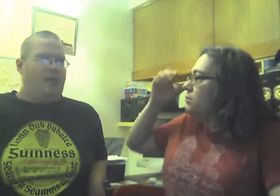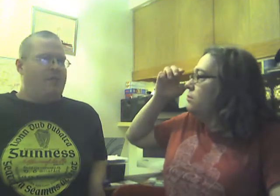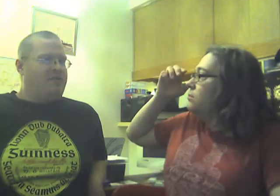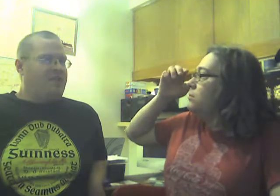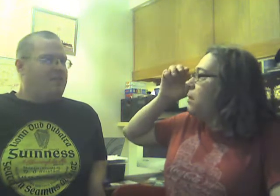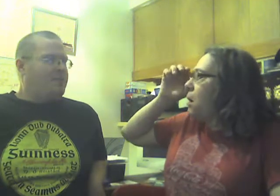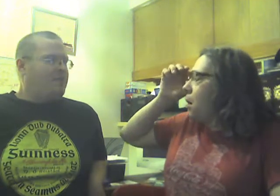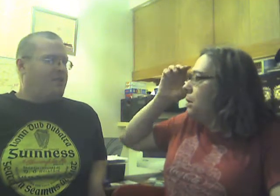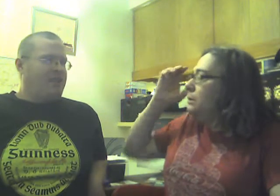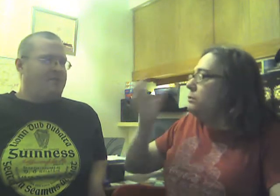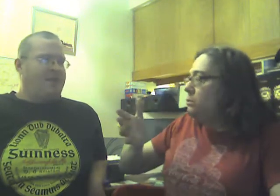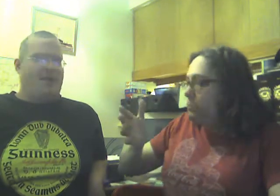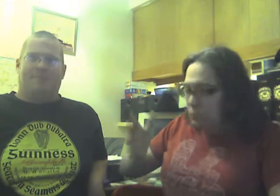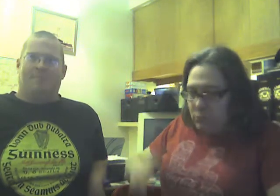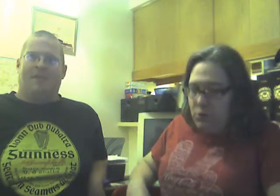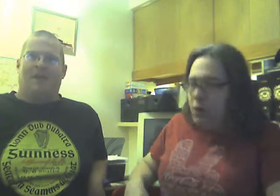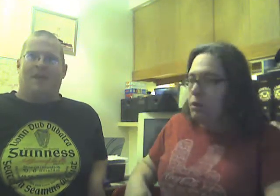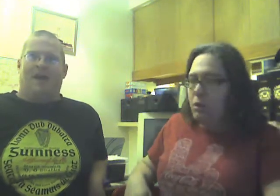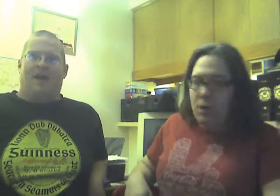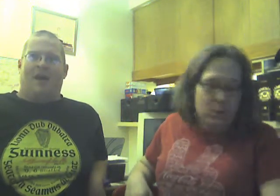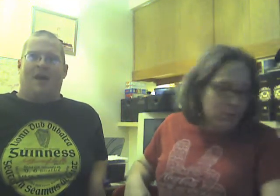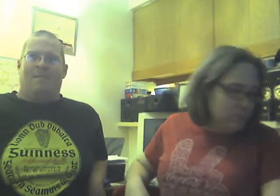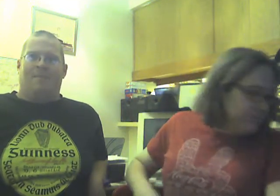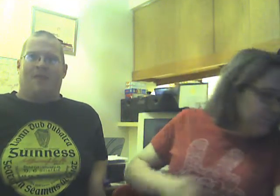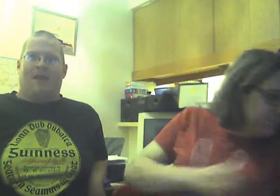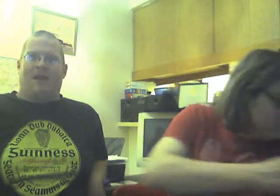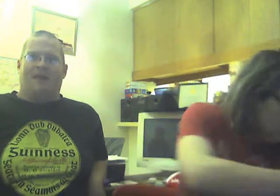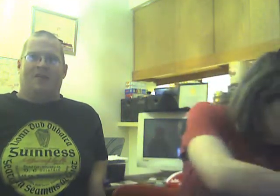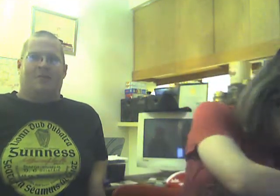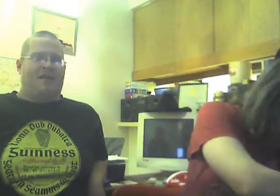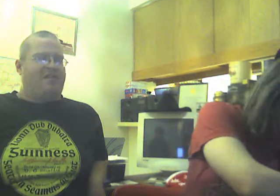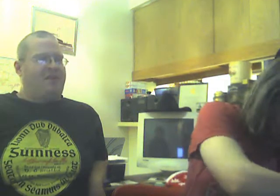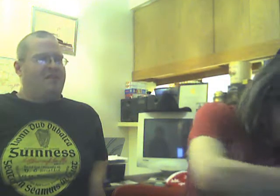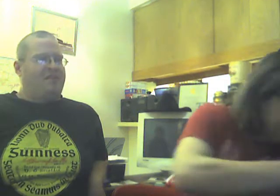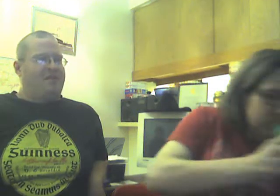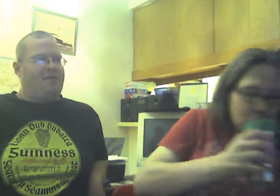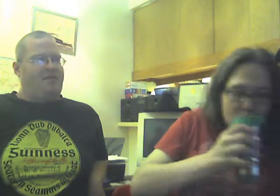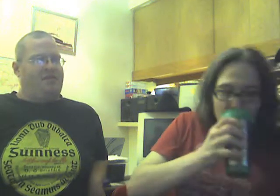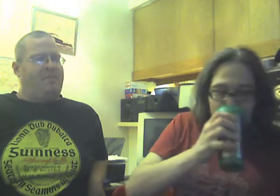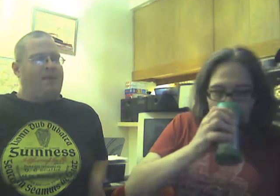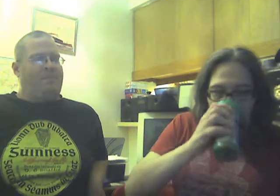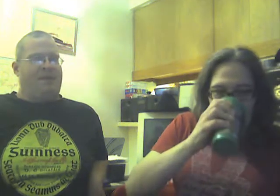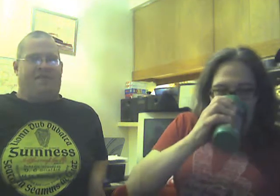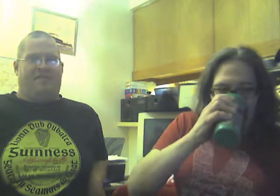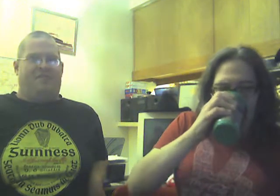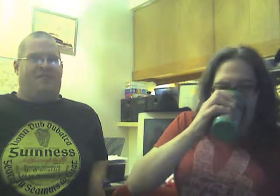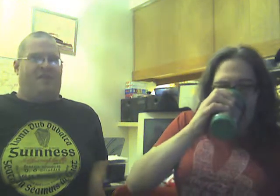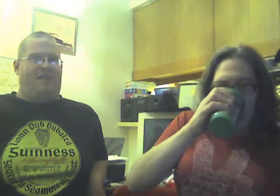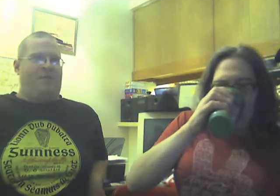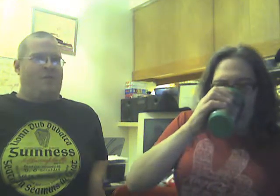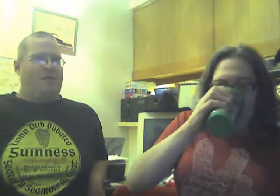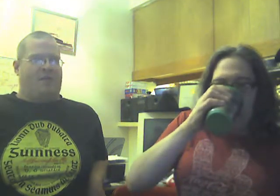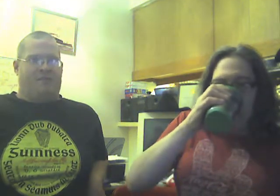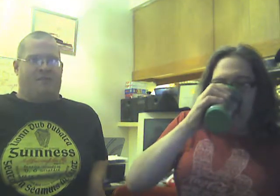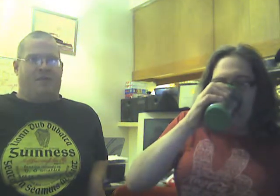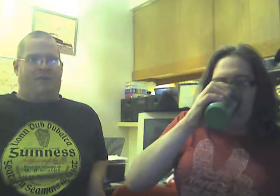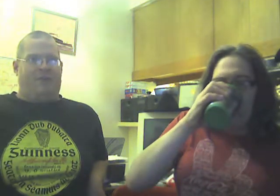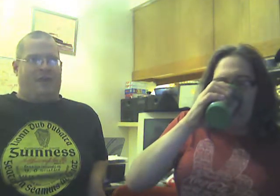Anyways, I have something to say. That's why I came. Good. Um, I just want to say there's a, for some people it seems anymore, that there's a very fine